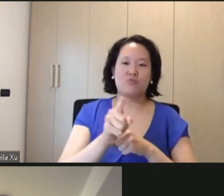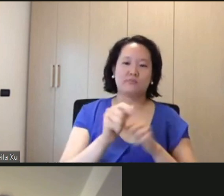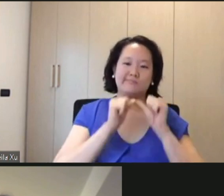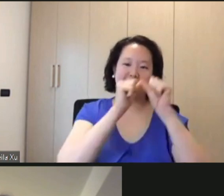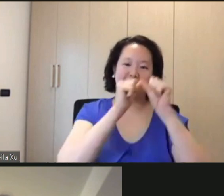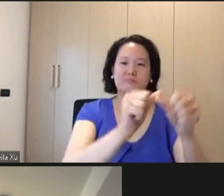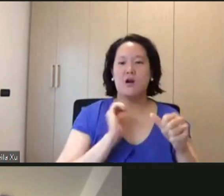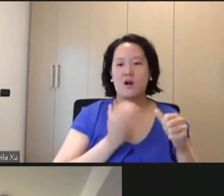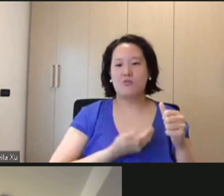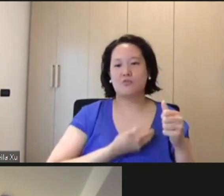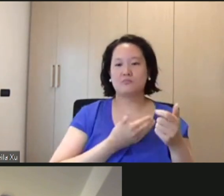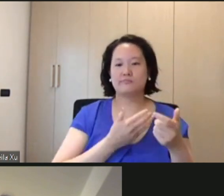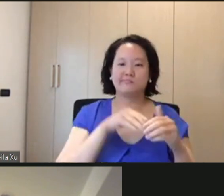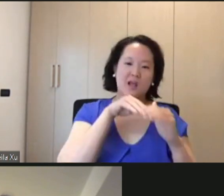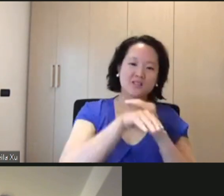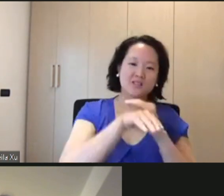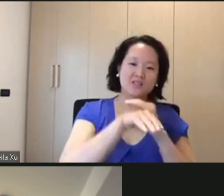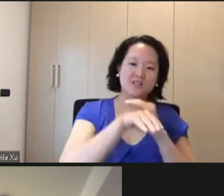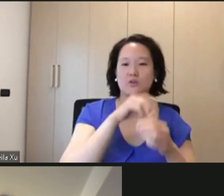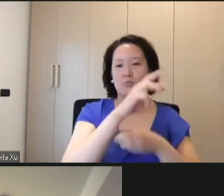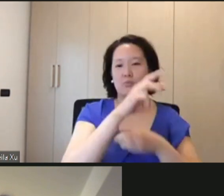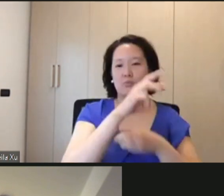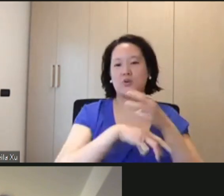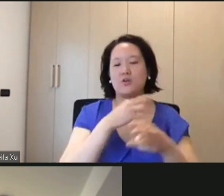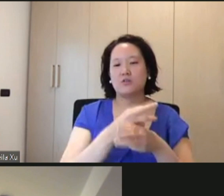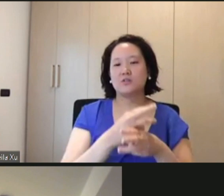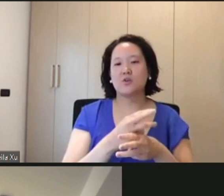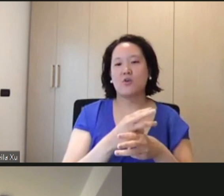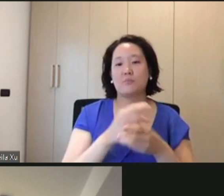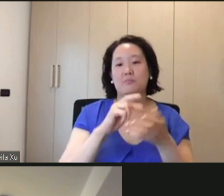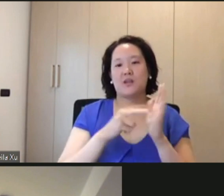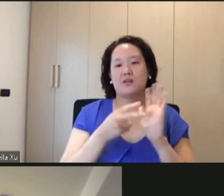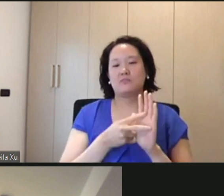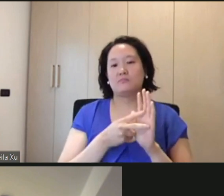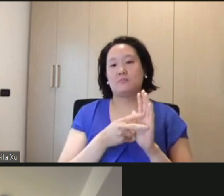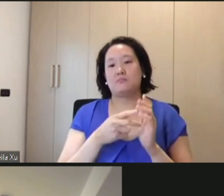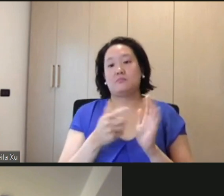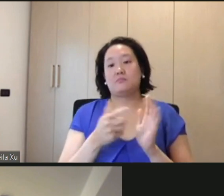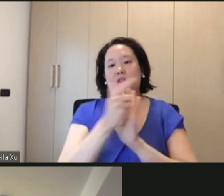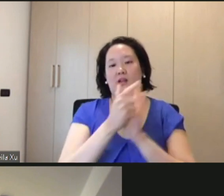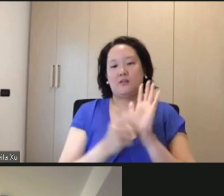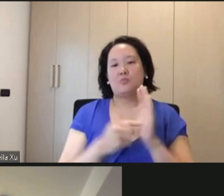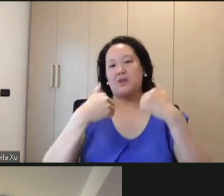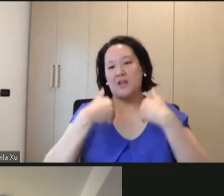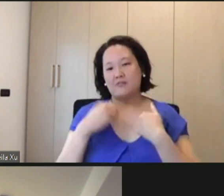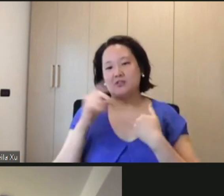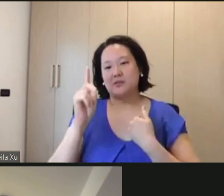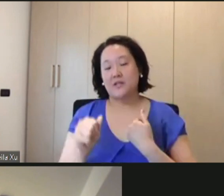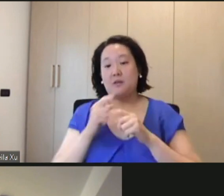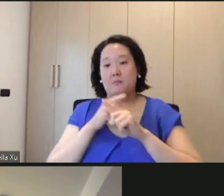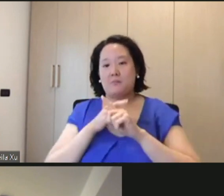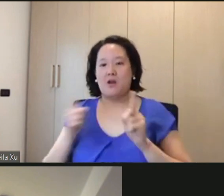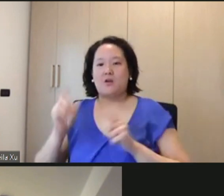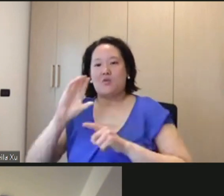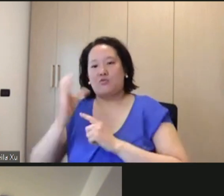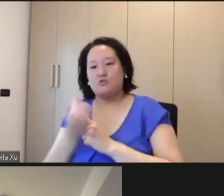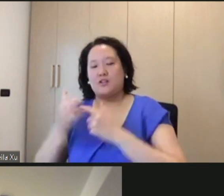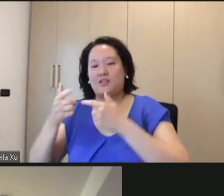protects those accommodations that we need, and allows us to continue having access as we move through the world.